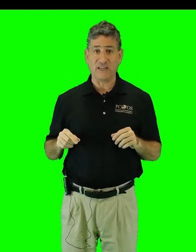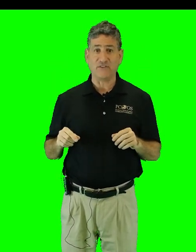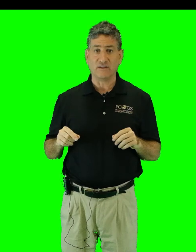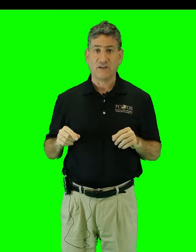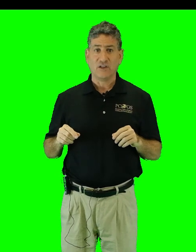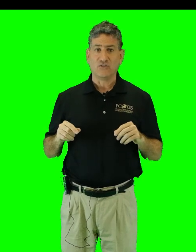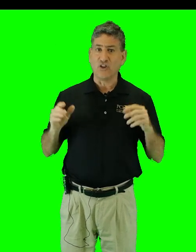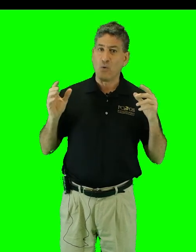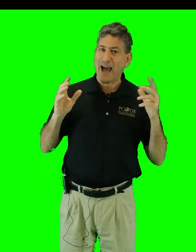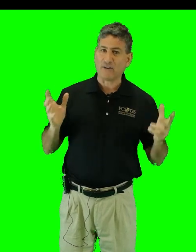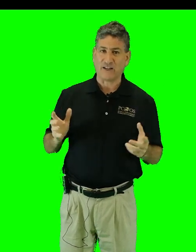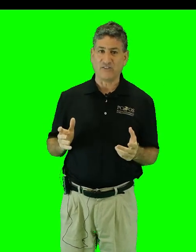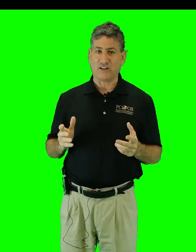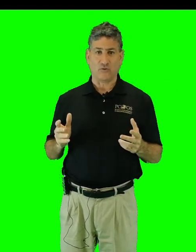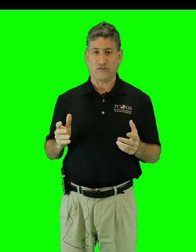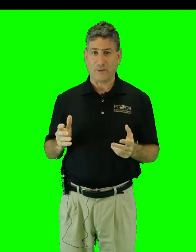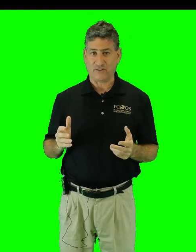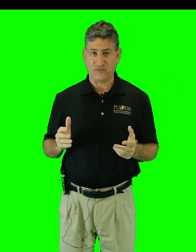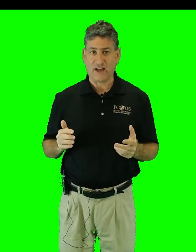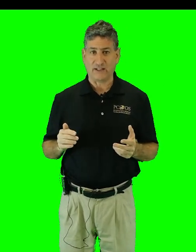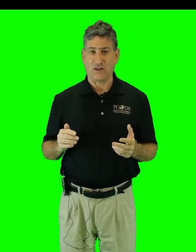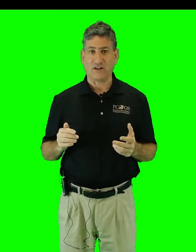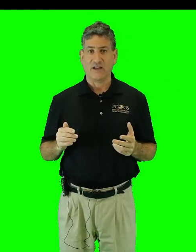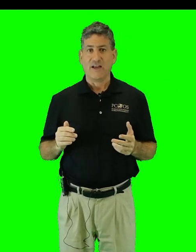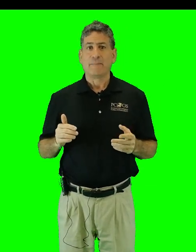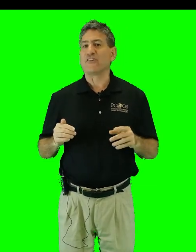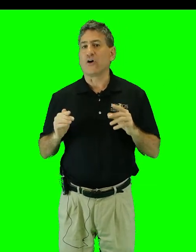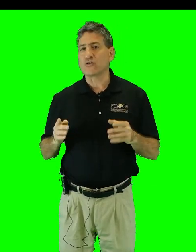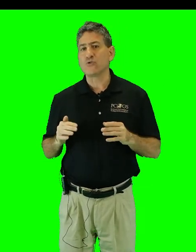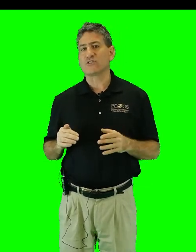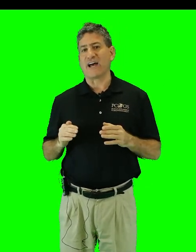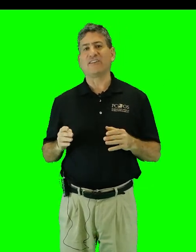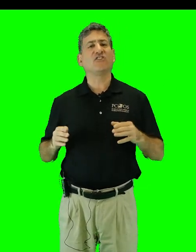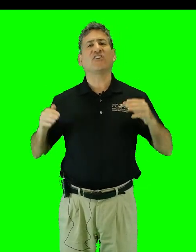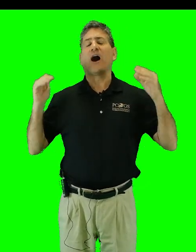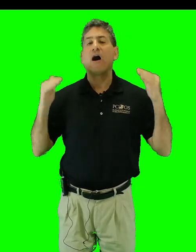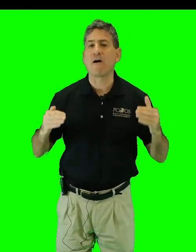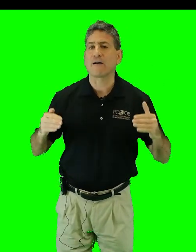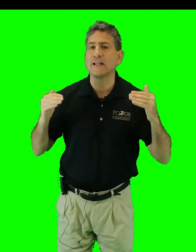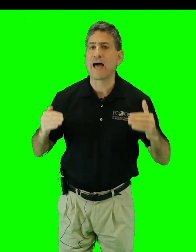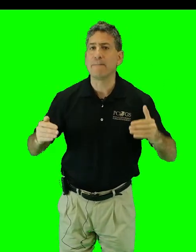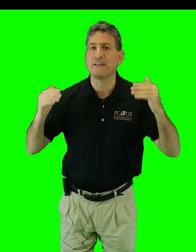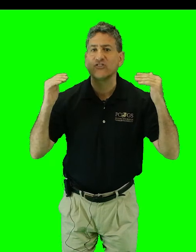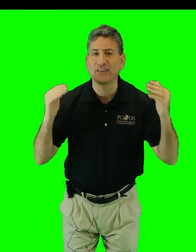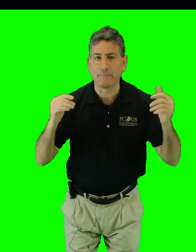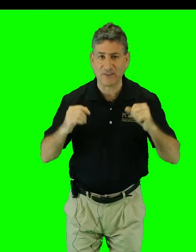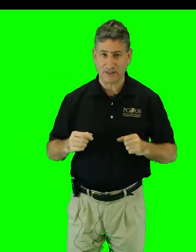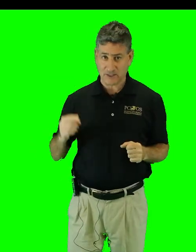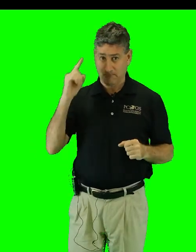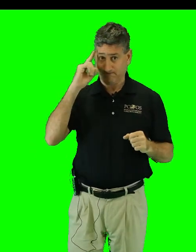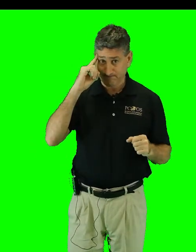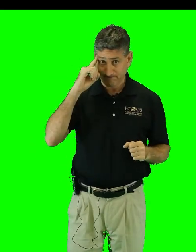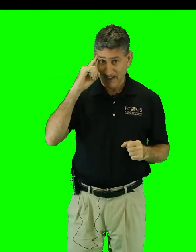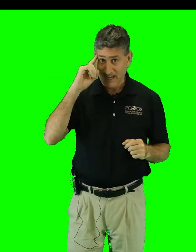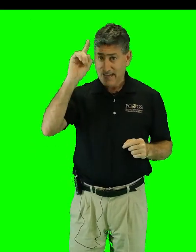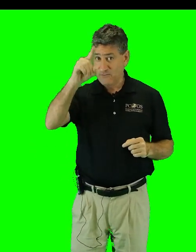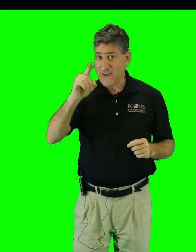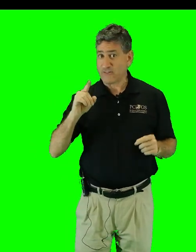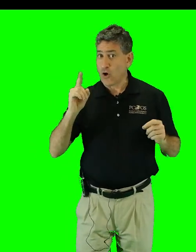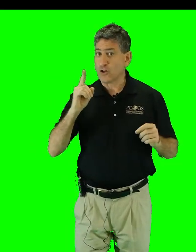even know how to conduct a respective dialogue because all true scientists are climate skeptics. In fact, all